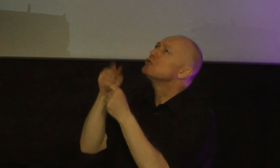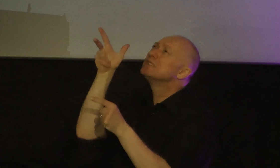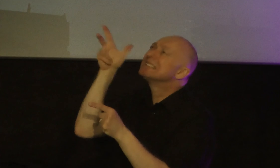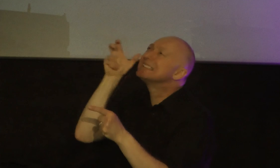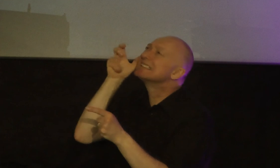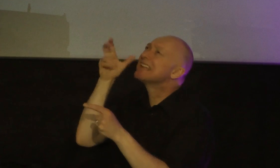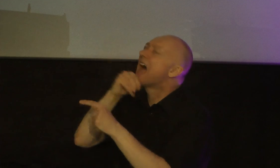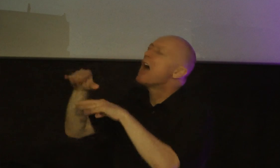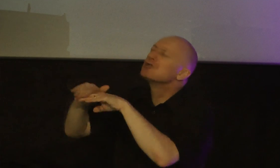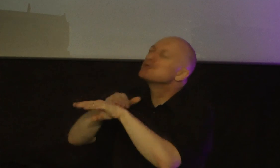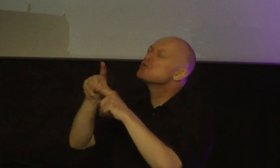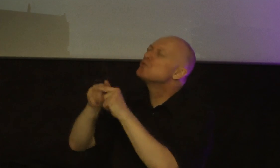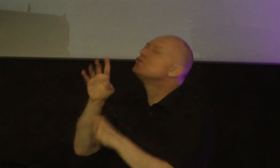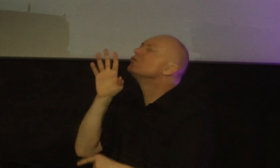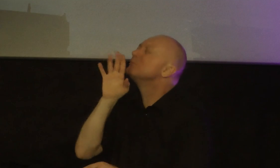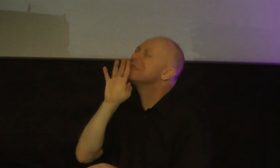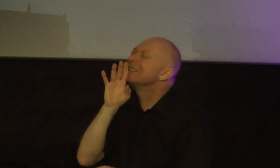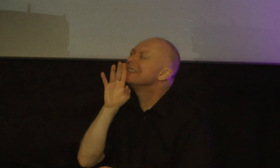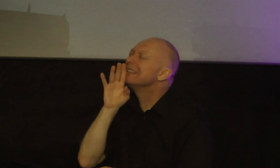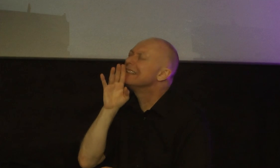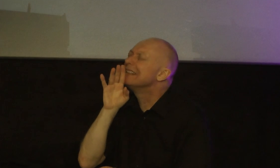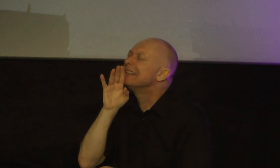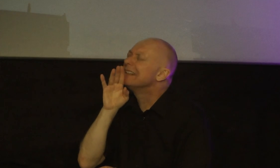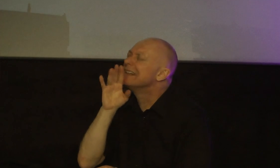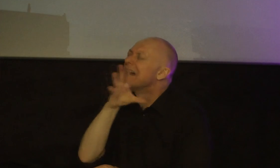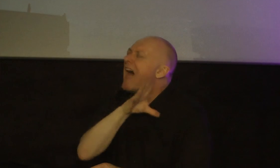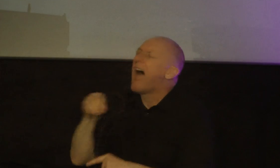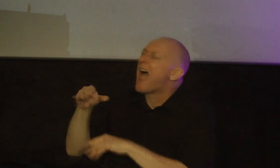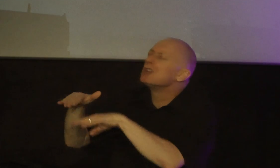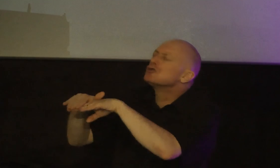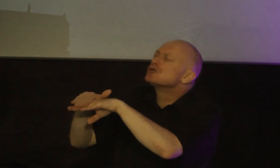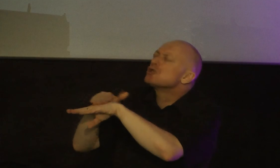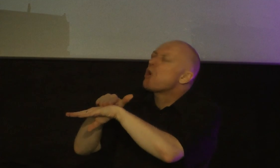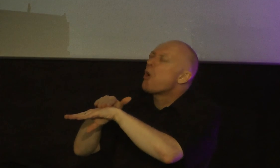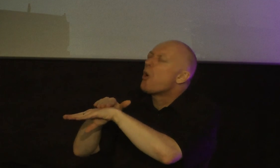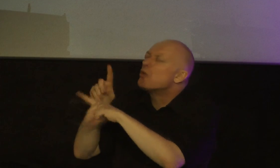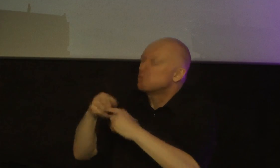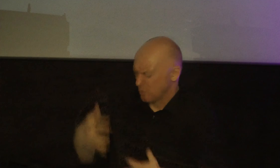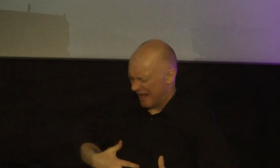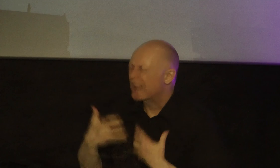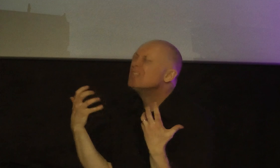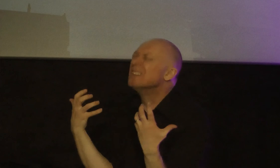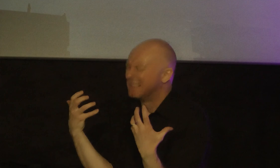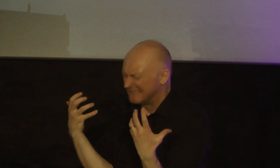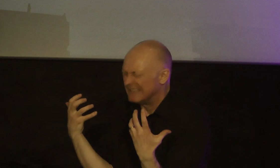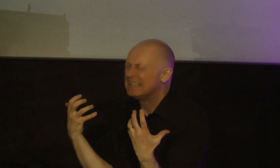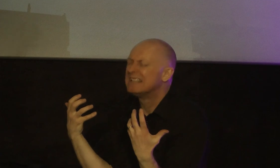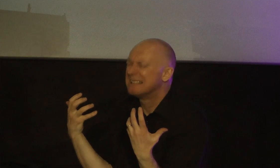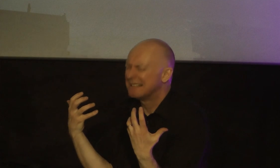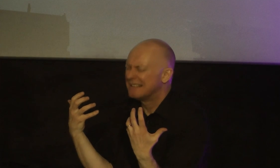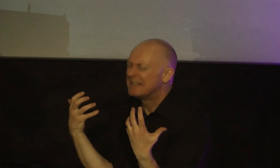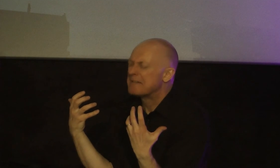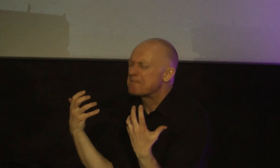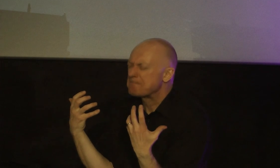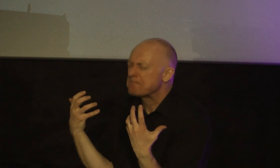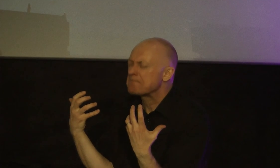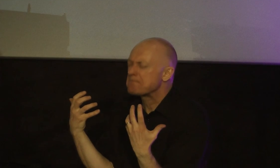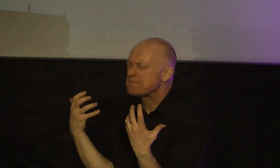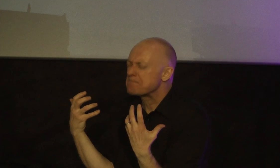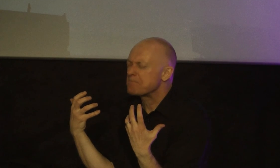slow to speak and slow to anger in fact I'm gonna